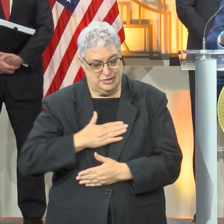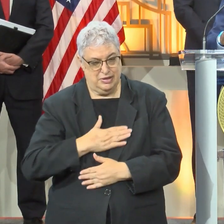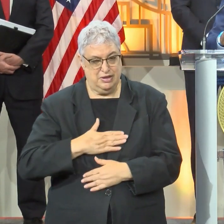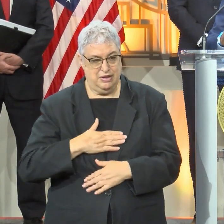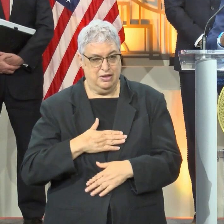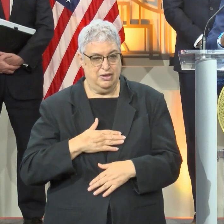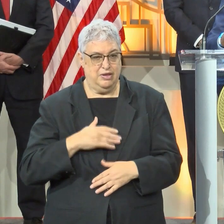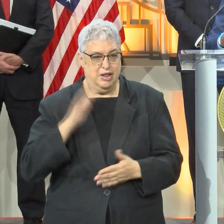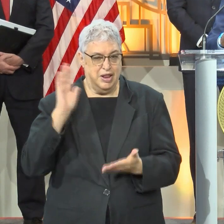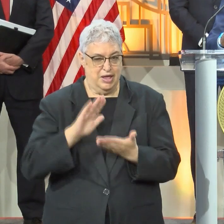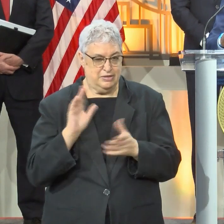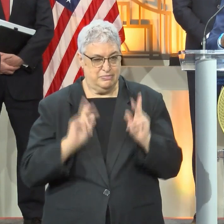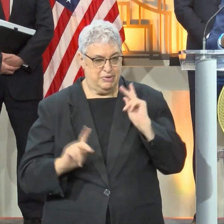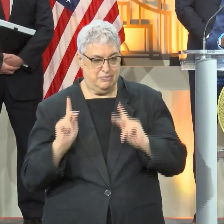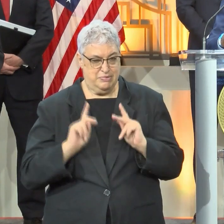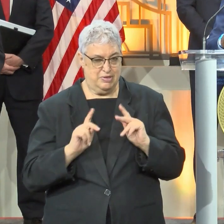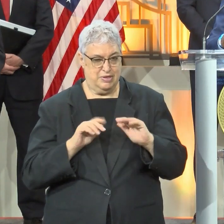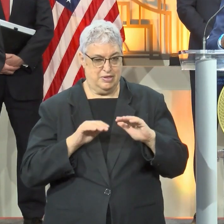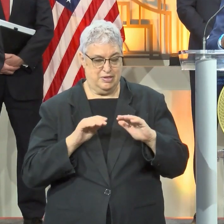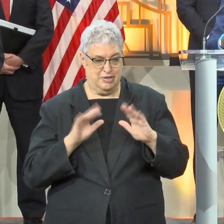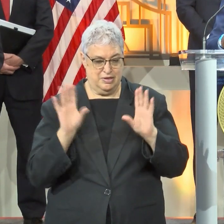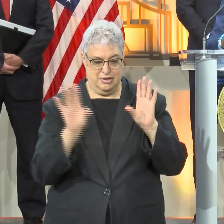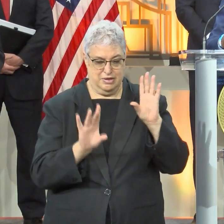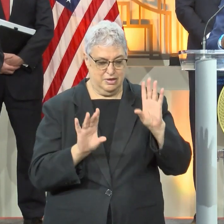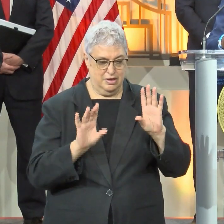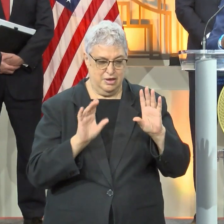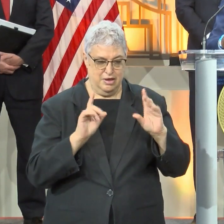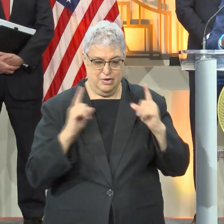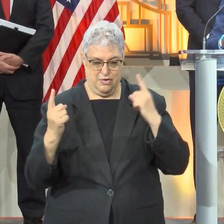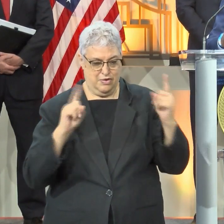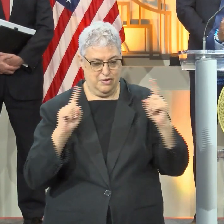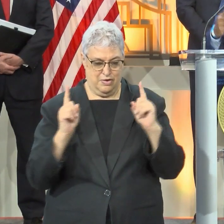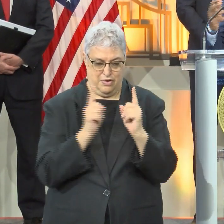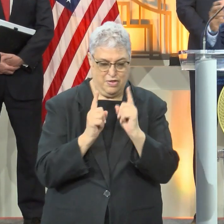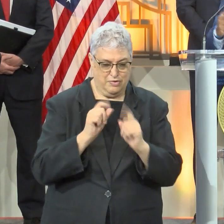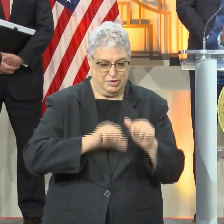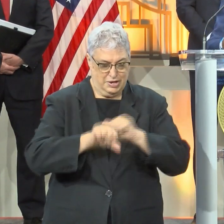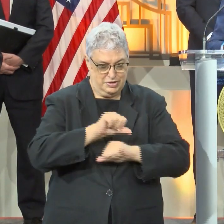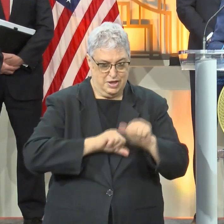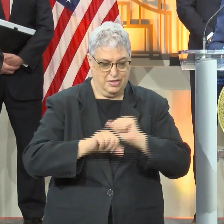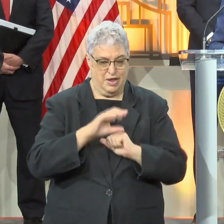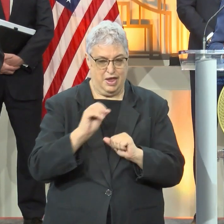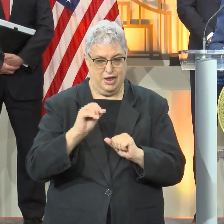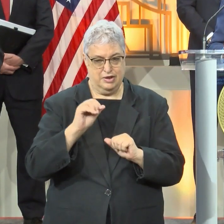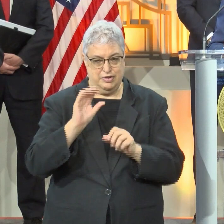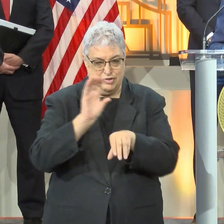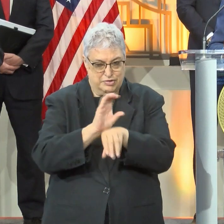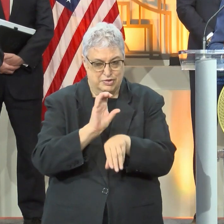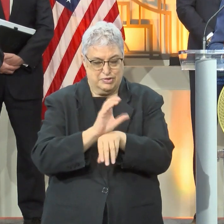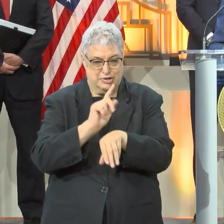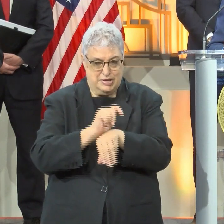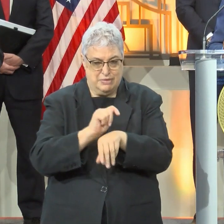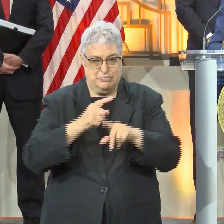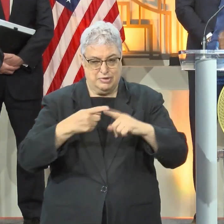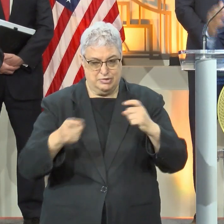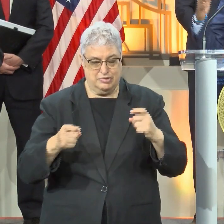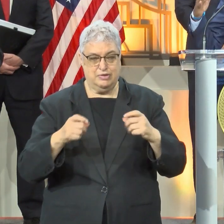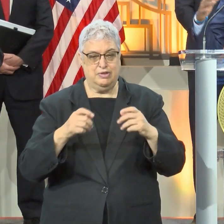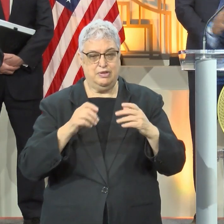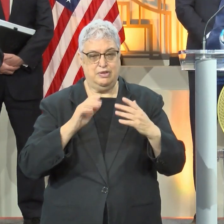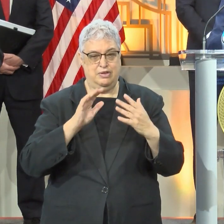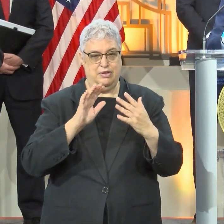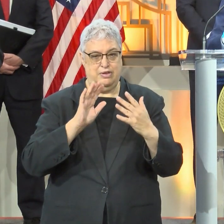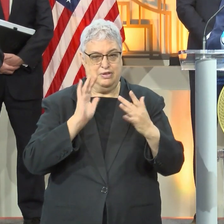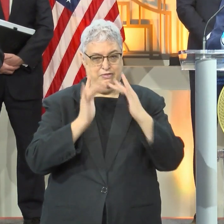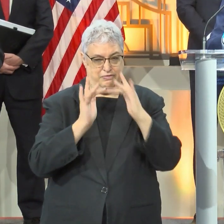reduce the number of people that are coming in close proximity with one another and then for faith-based institutions to worship virtually. I think